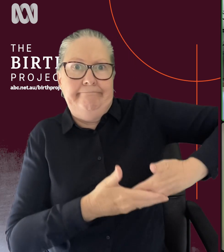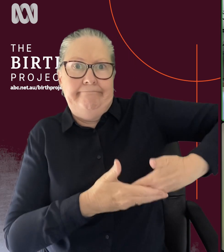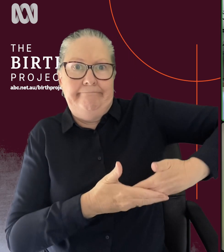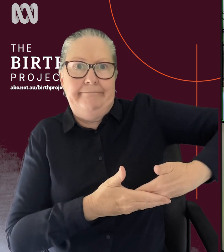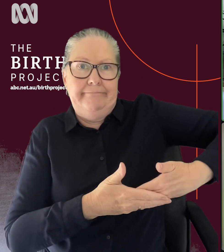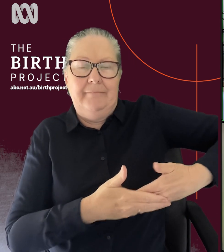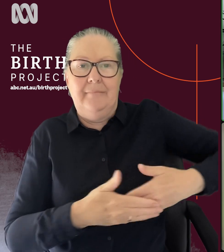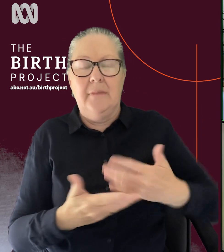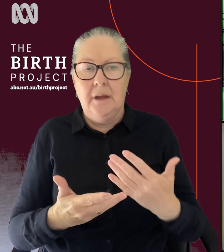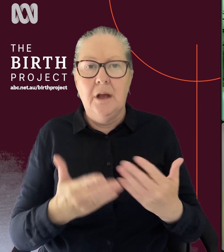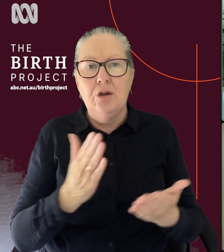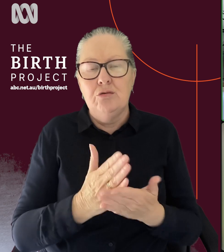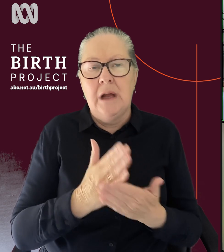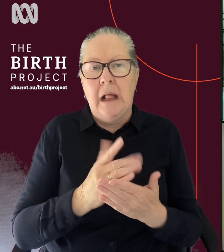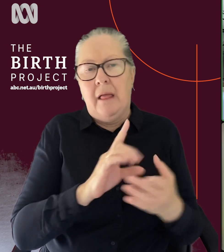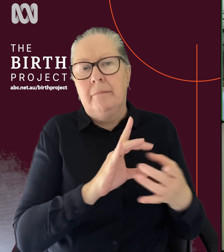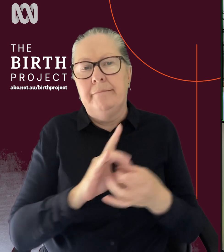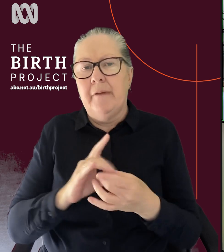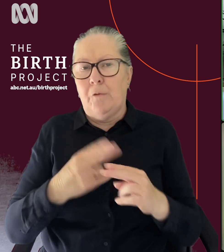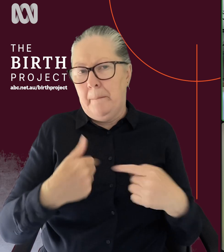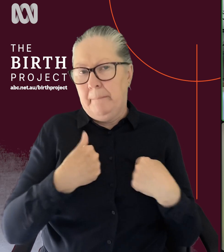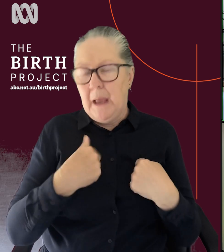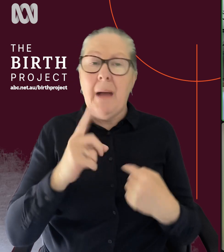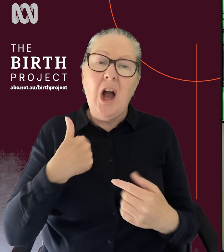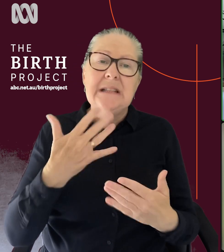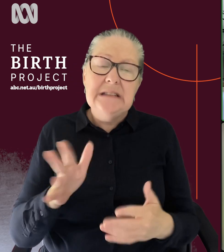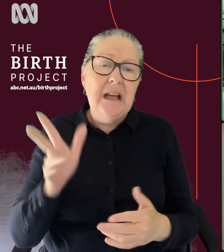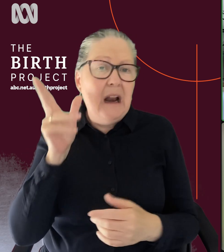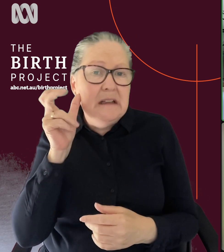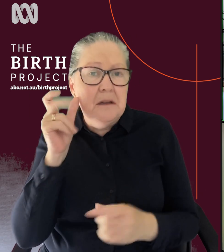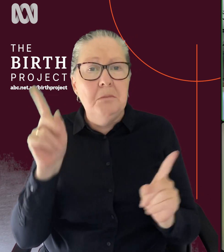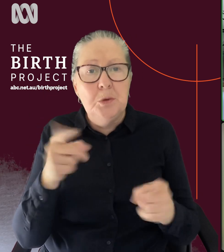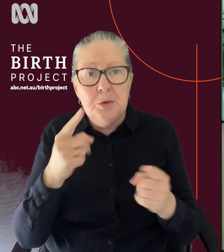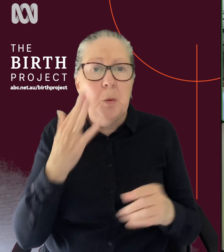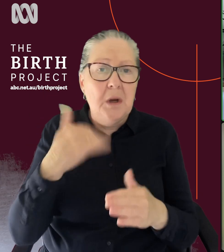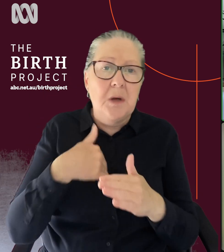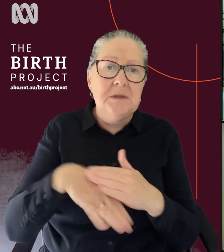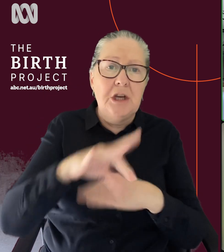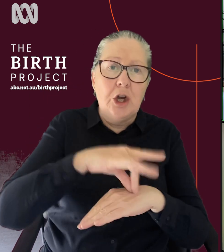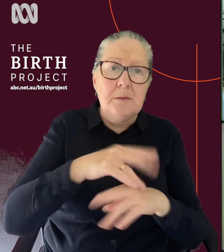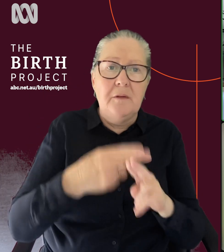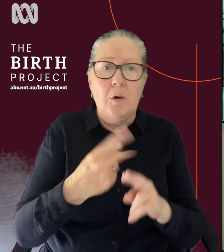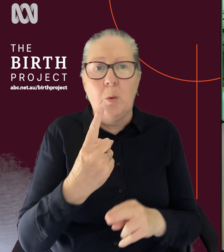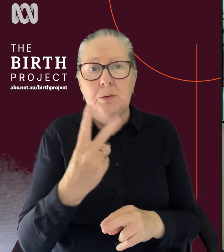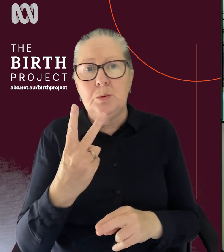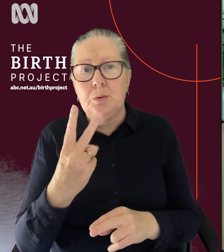you know, that was something that played into it for me. I was listening to lots of music, you know, while I was in hospital just for those couple of nights before